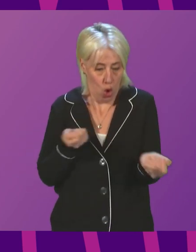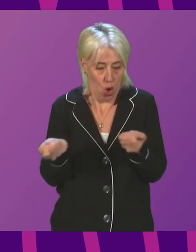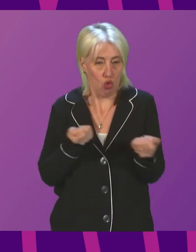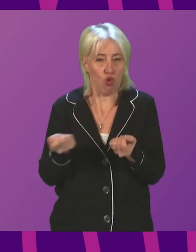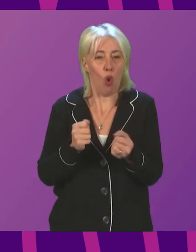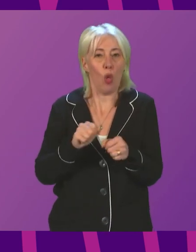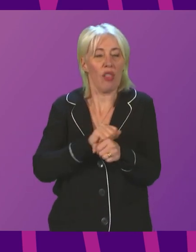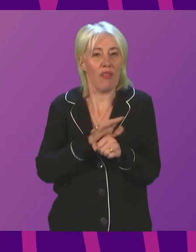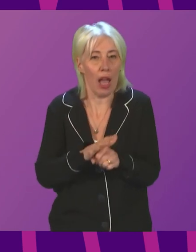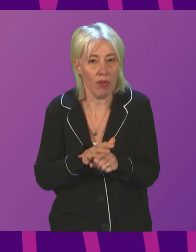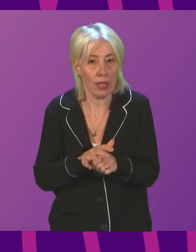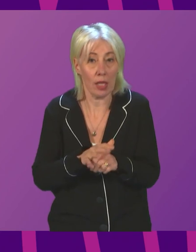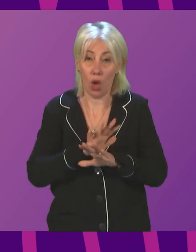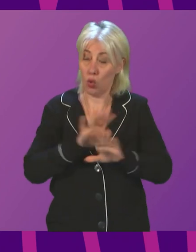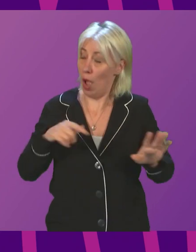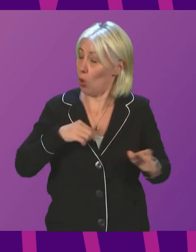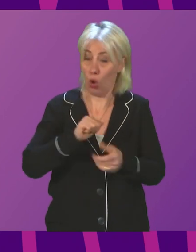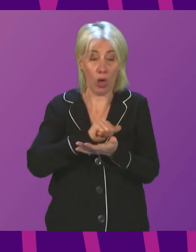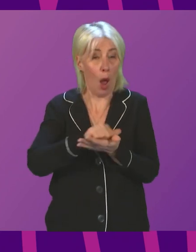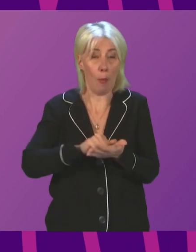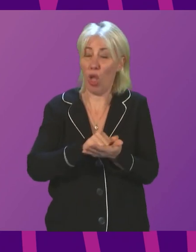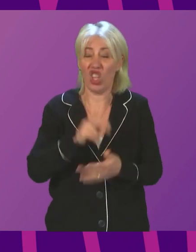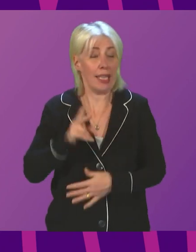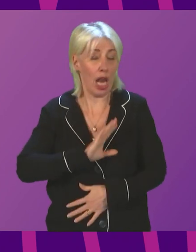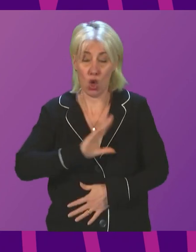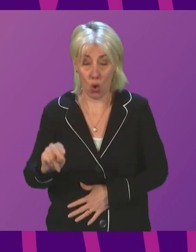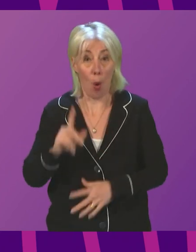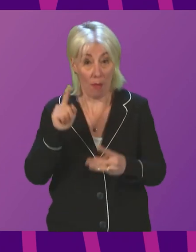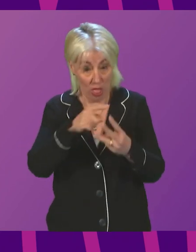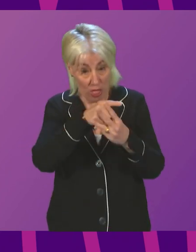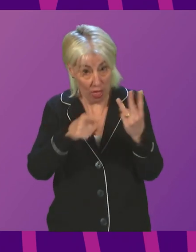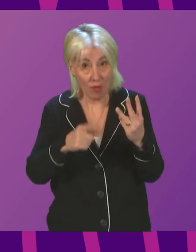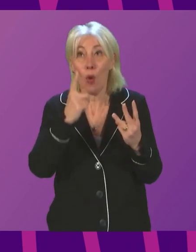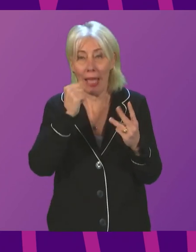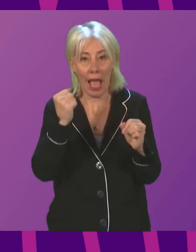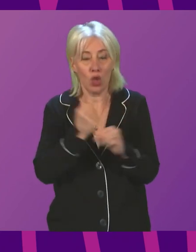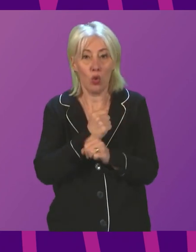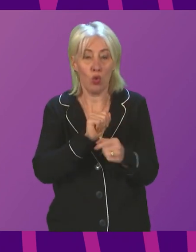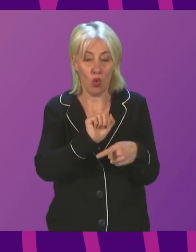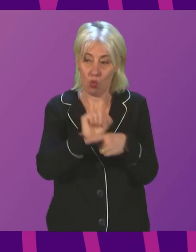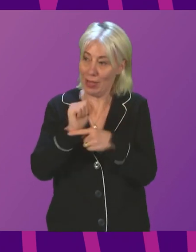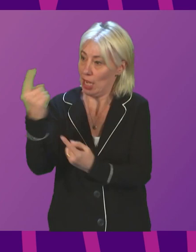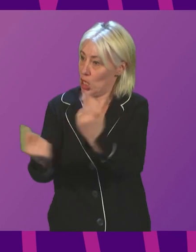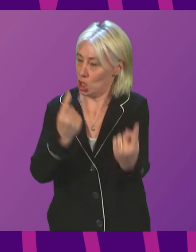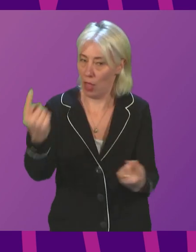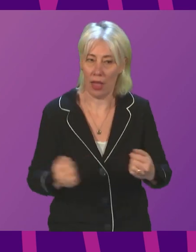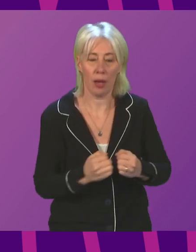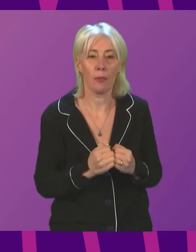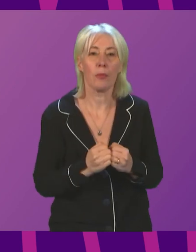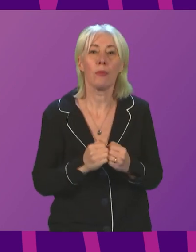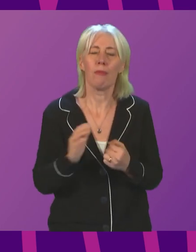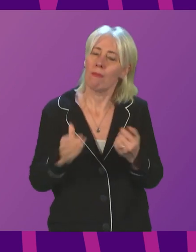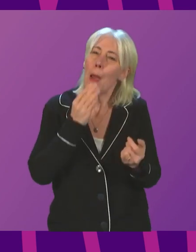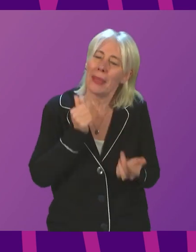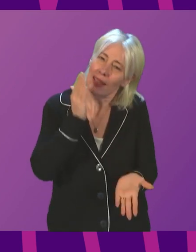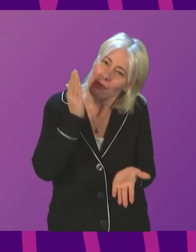For that reason I make no apologies for repeating again the three things we can all do to help protect each other. Firstly, please do get